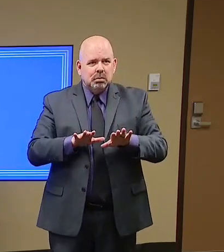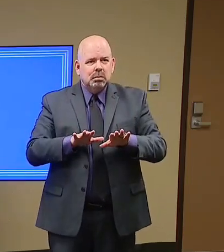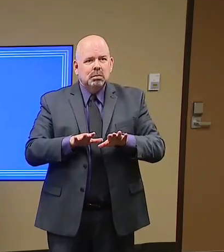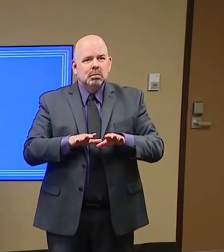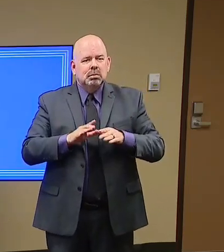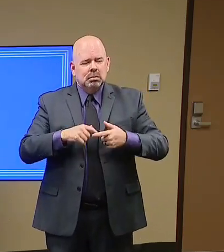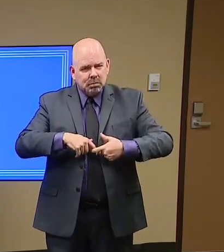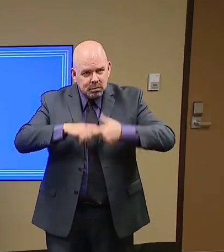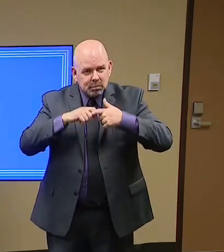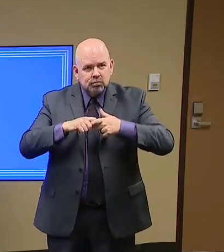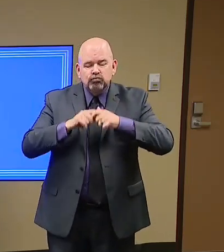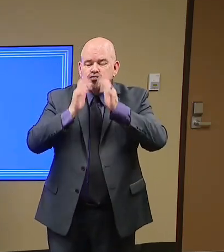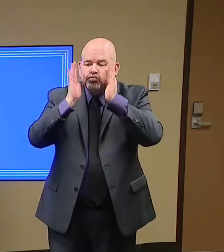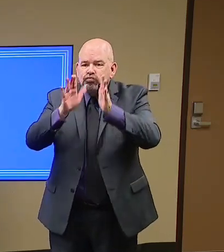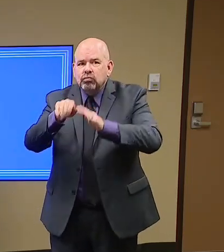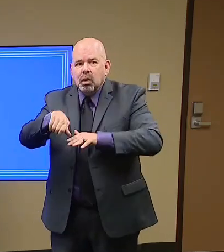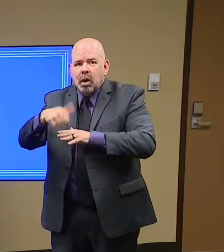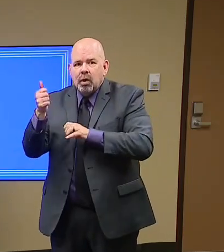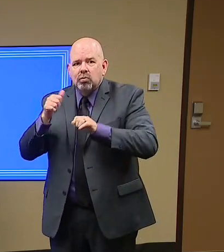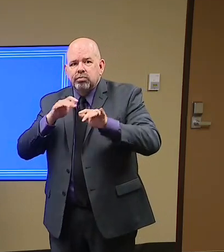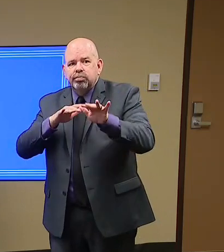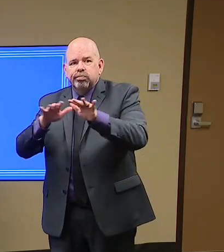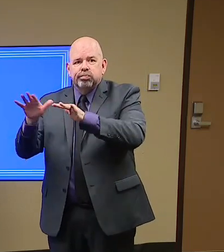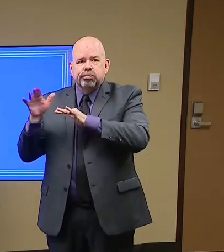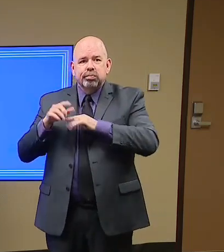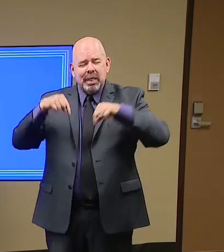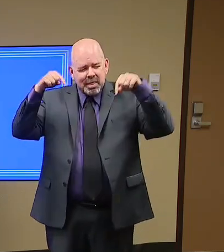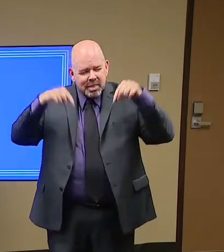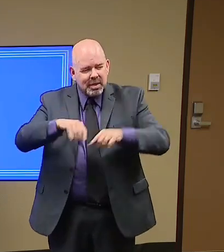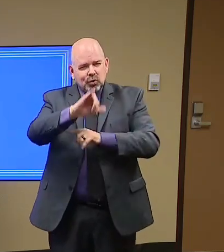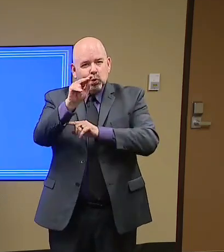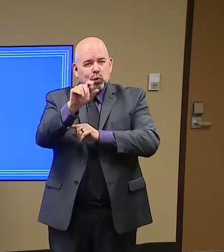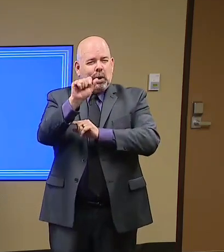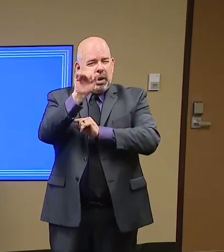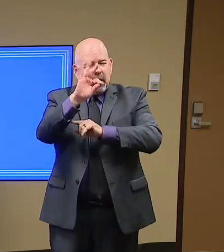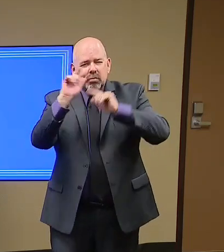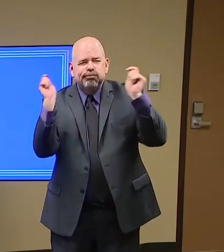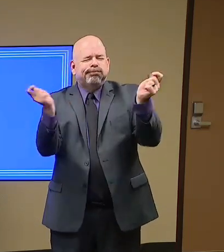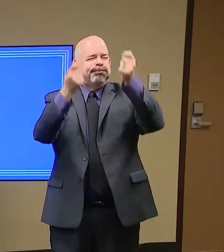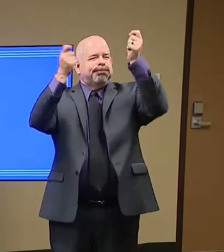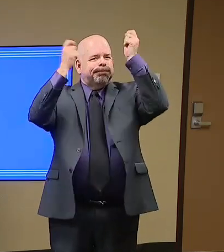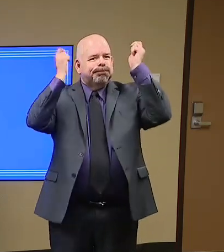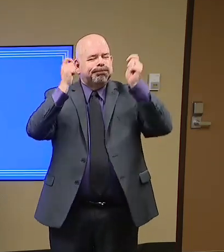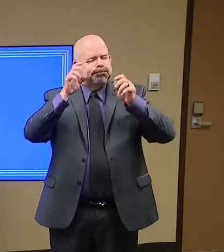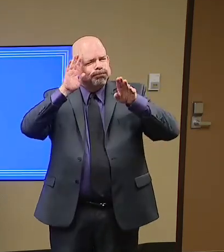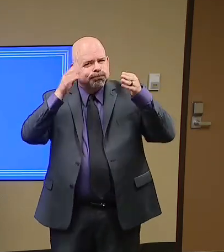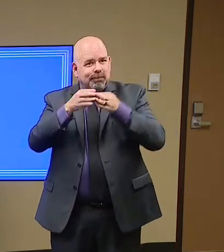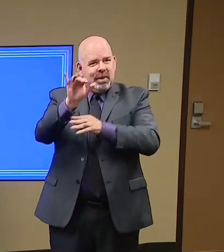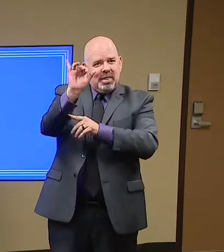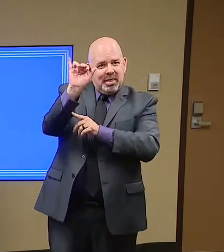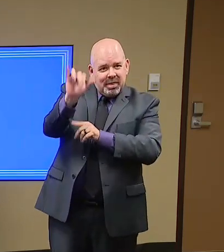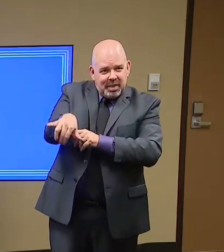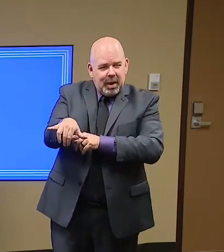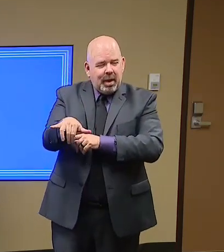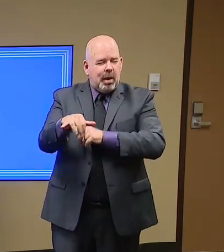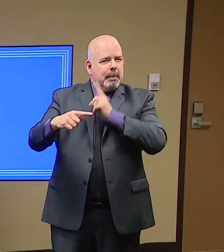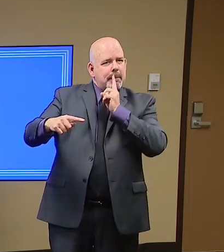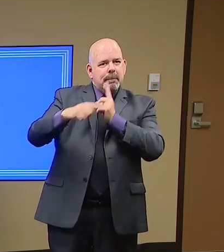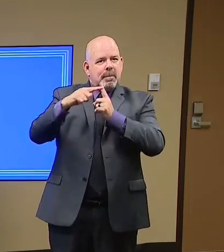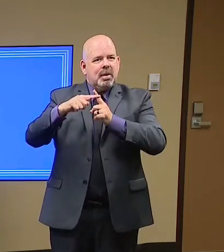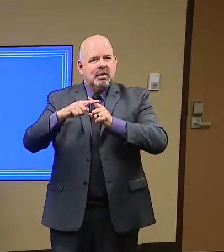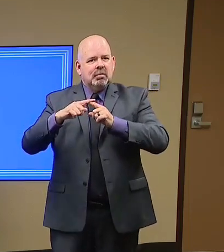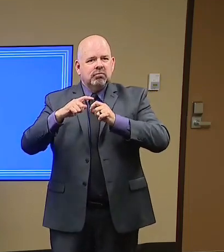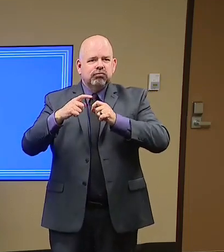do something impactful. It's a special moment in our history, in this country, but we can miss it if we don't all come together and